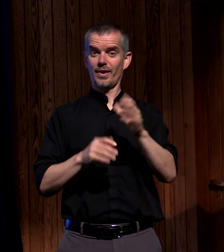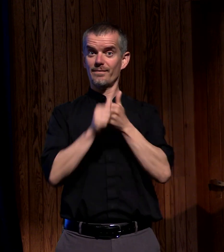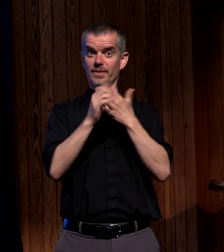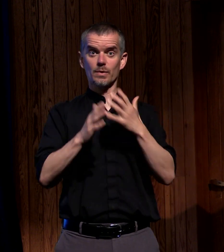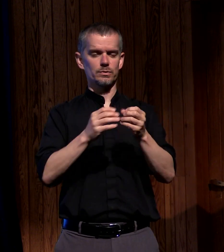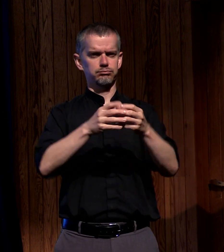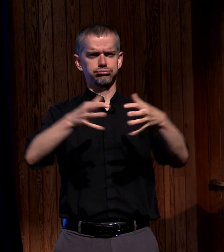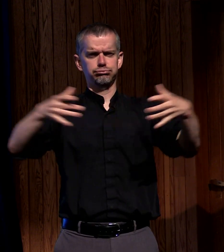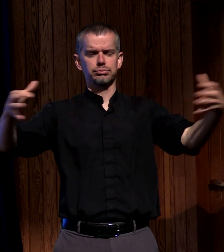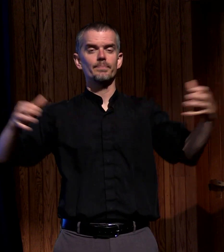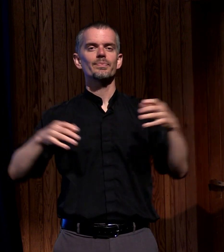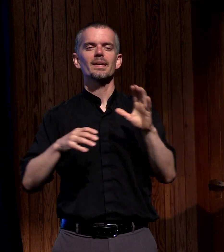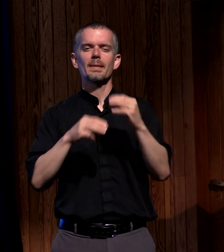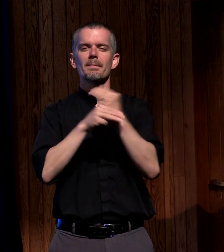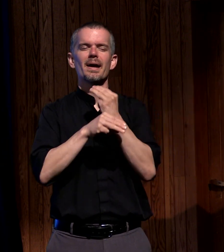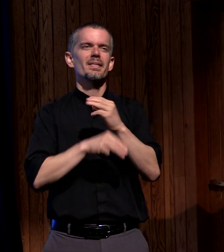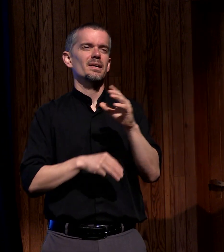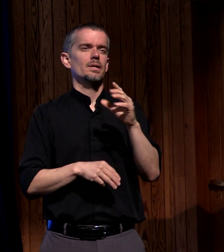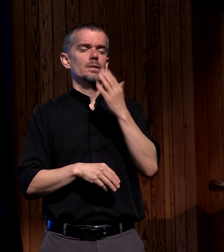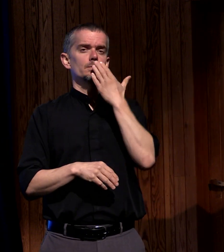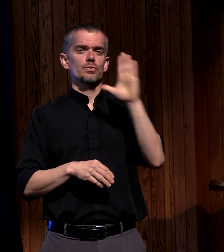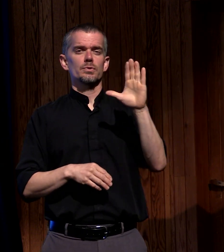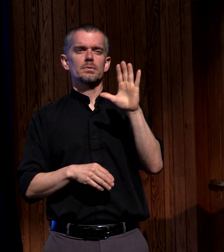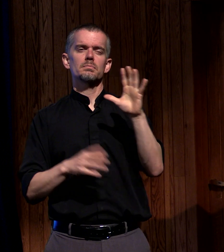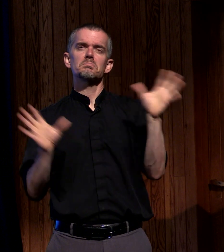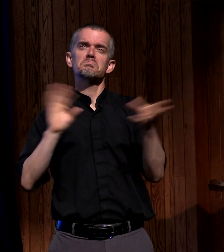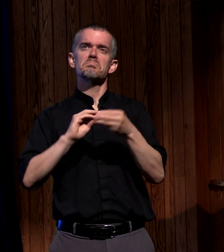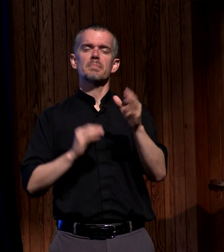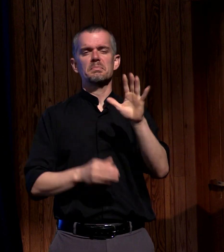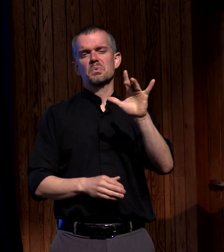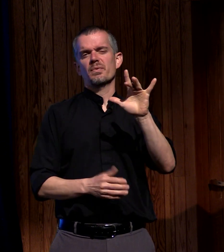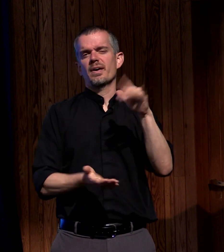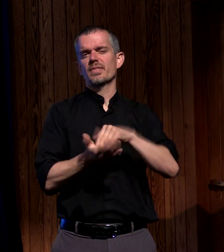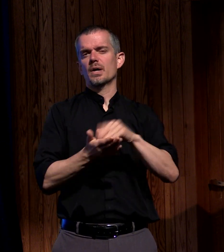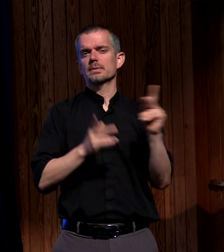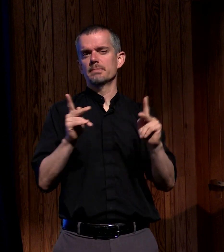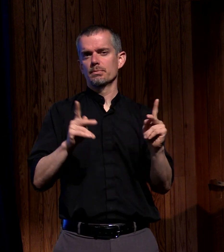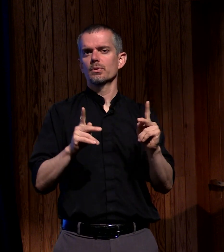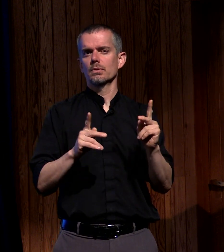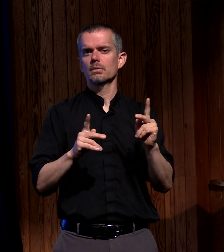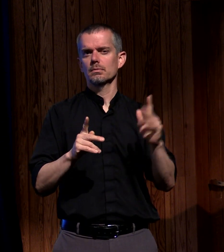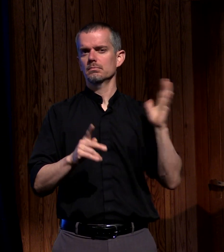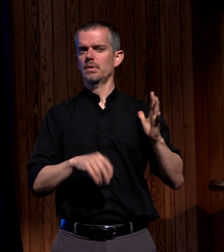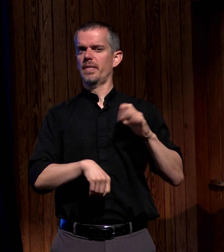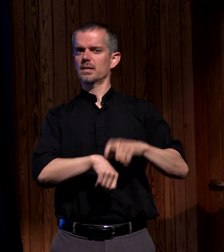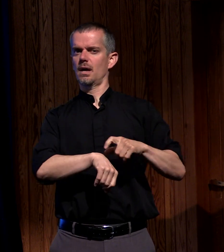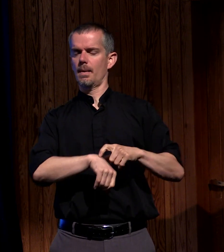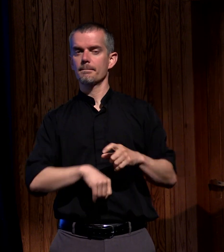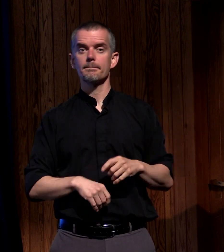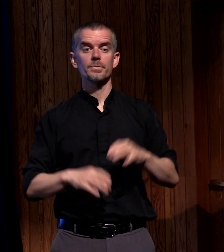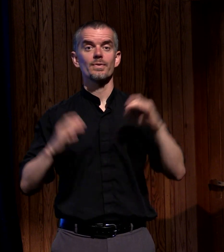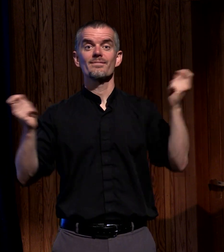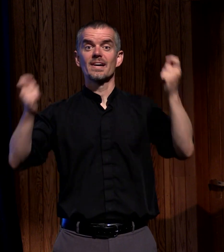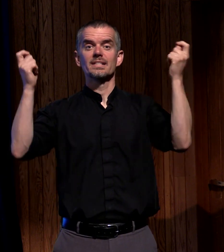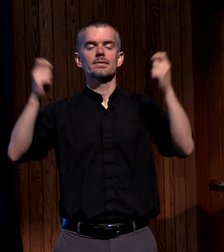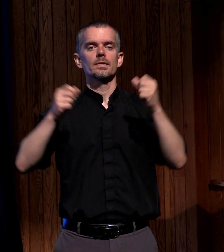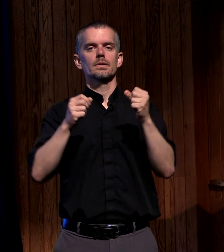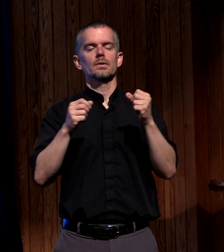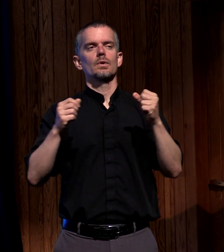Jerusalem was a city of about 25,000 people when this experience happened now this was a festival so about it grew about four